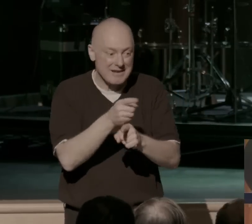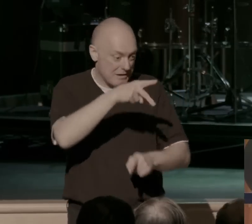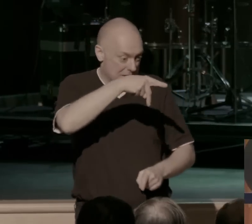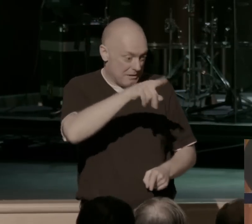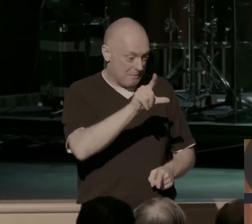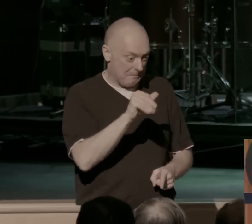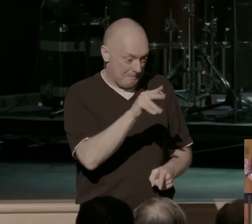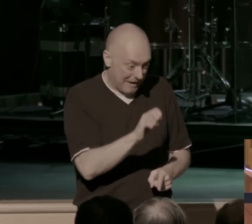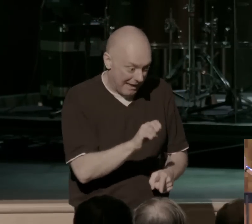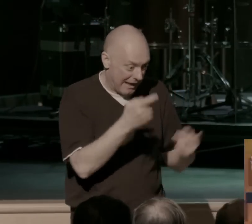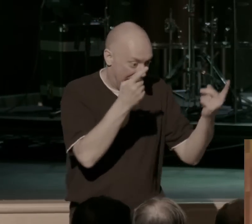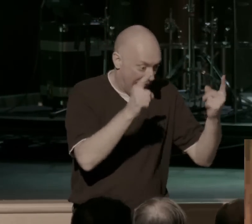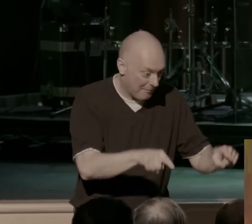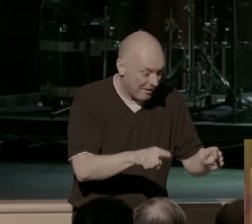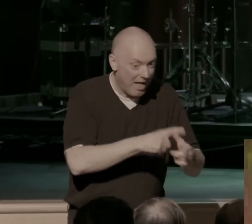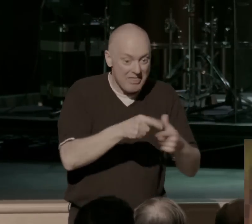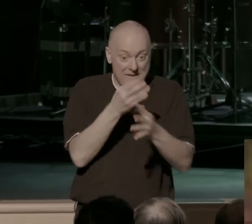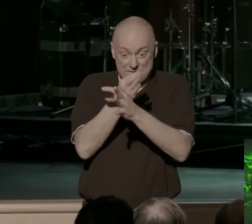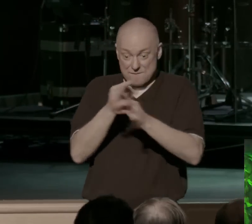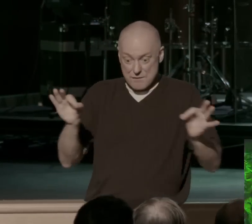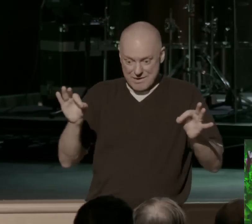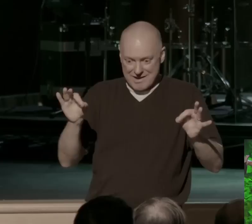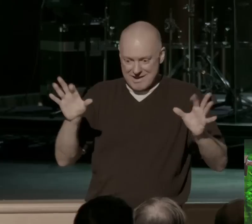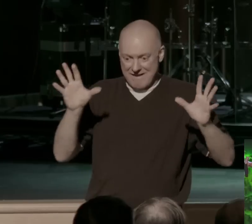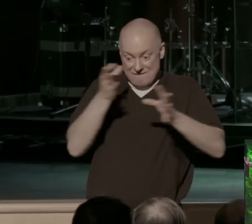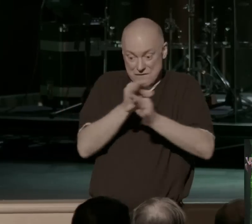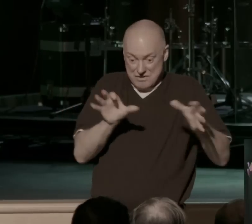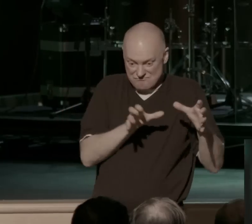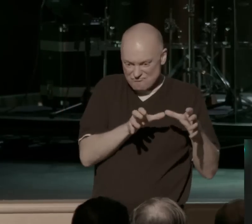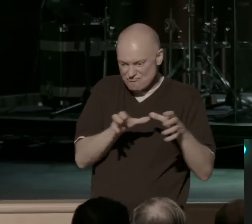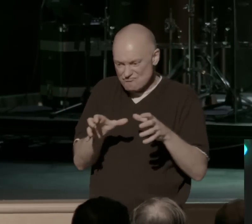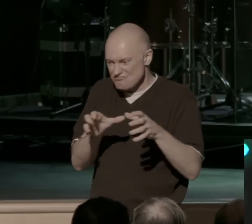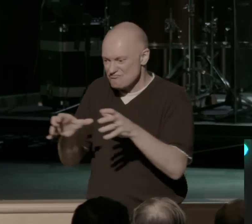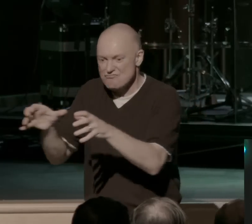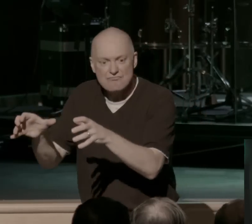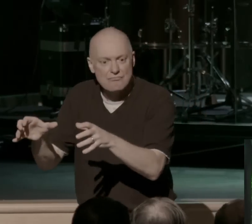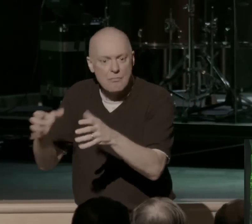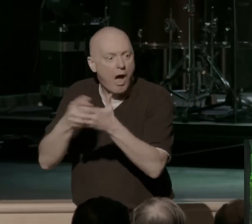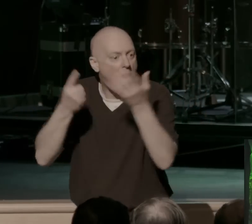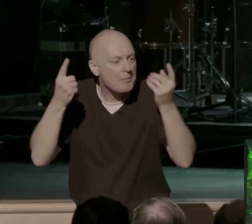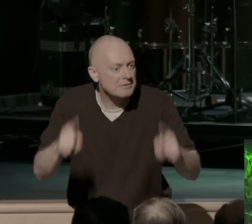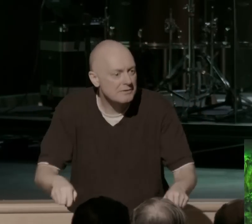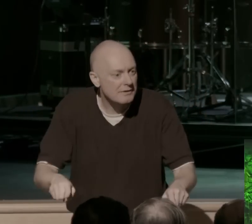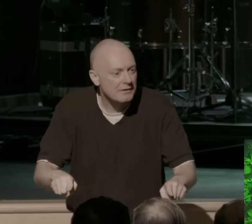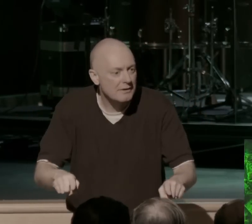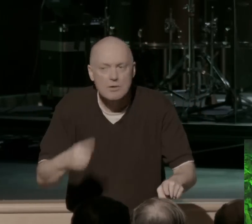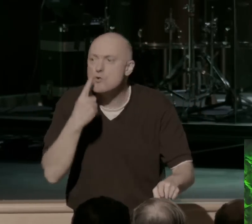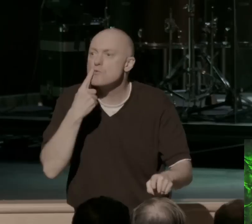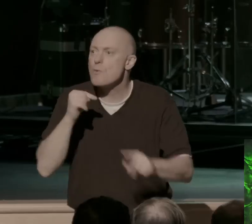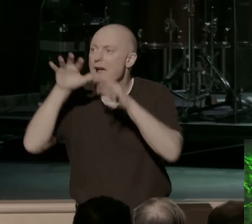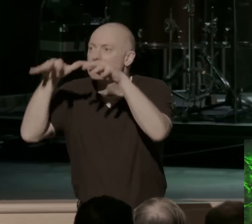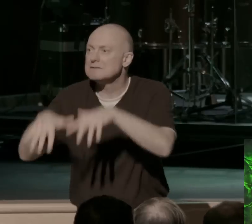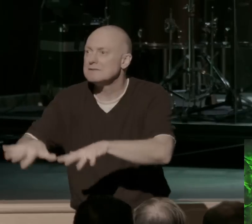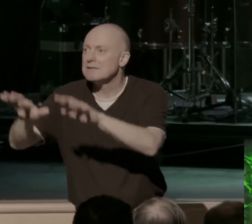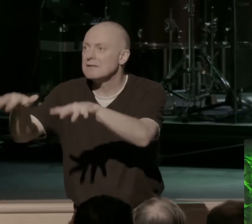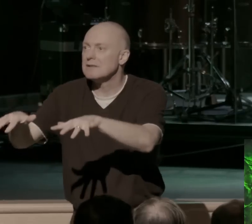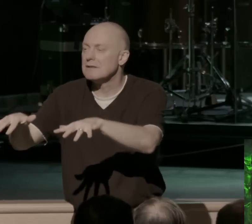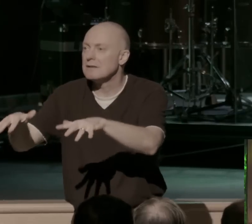they're set free. They're on their way out. They've got their freedom. What's the first thing they run into? They run into the Red Sea. Like, well, I thought we were